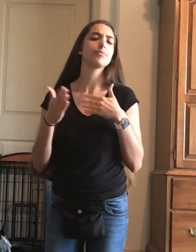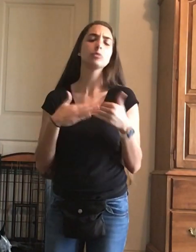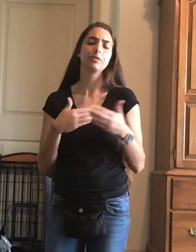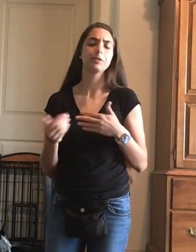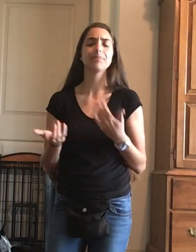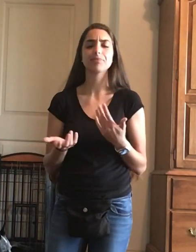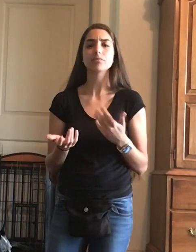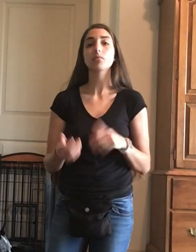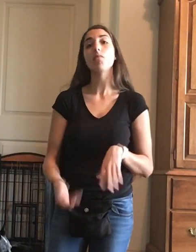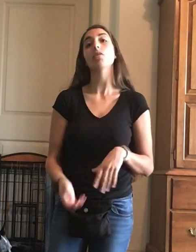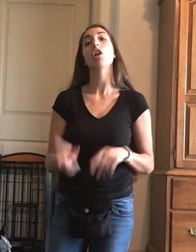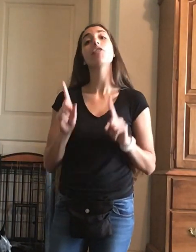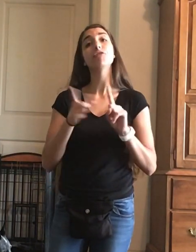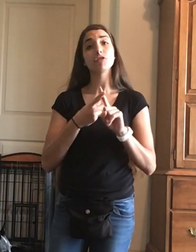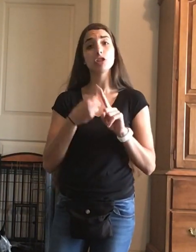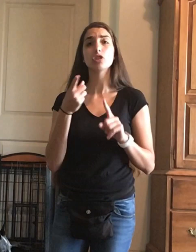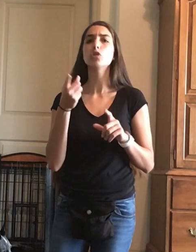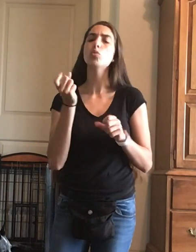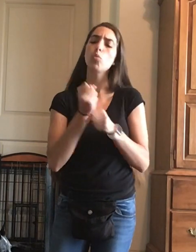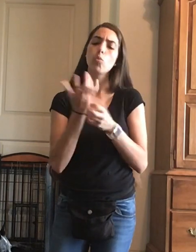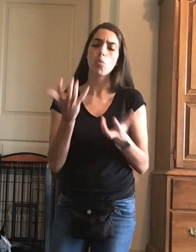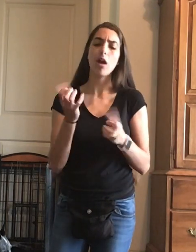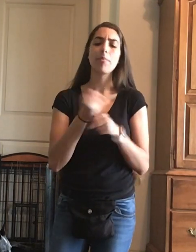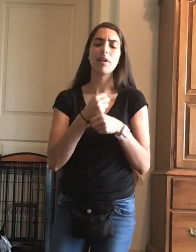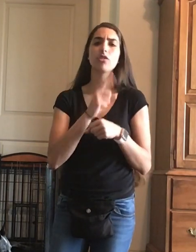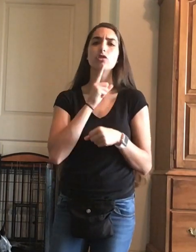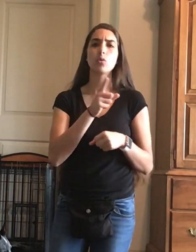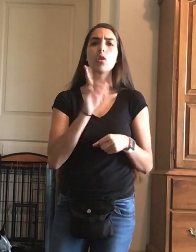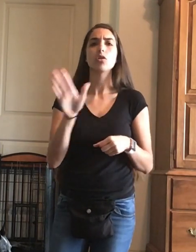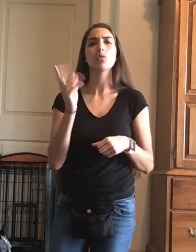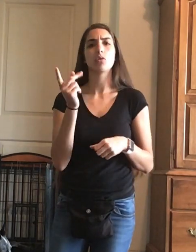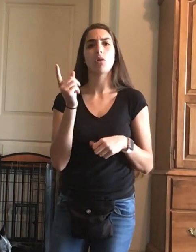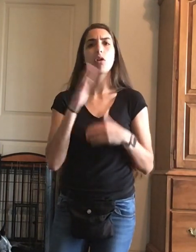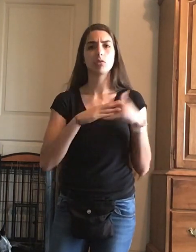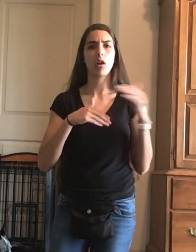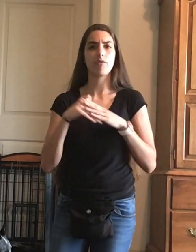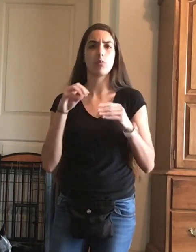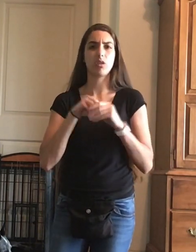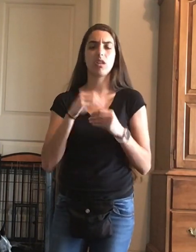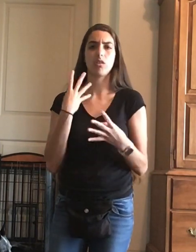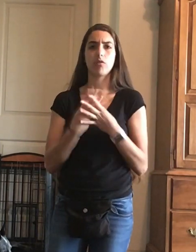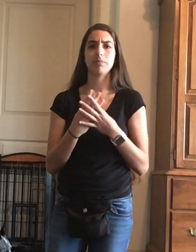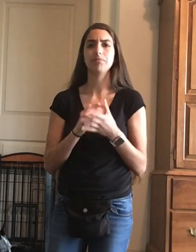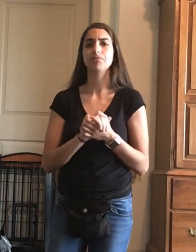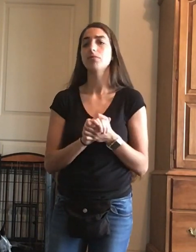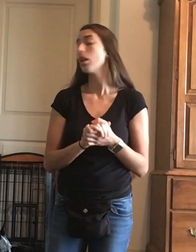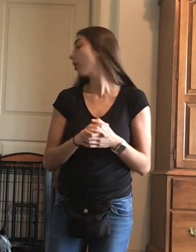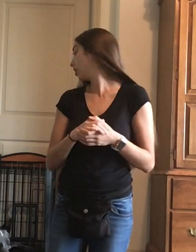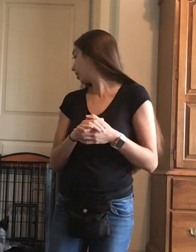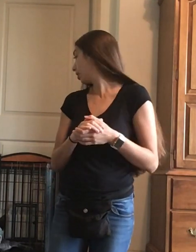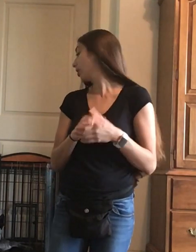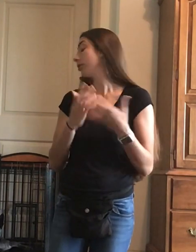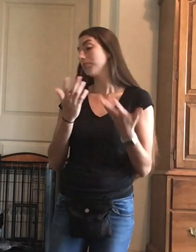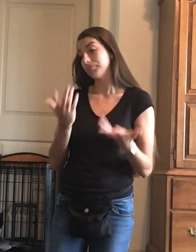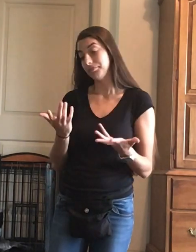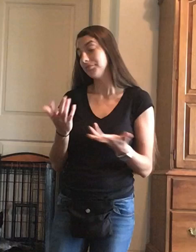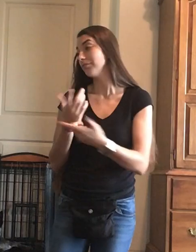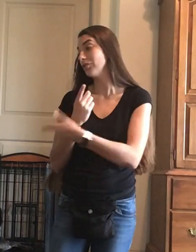whatever. First, you really want to make sure that your dog is comfortable in the crate. Well,